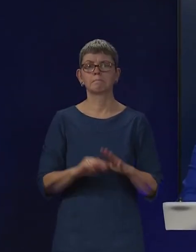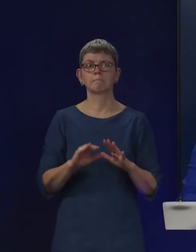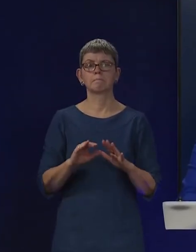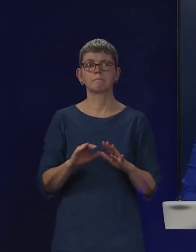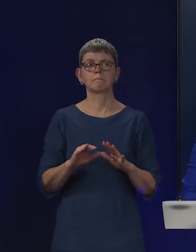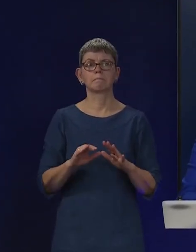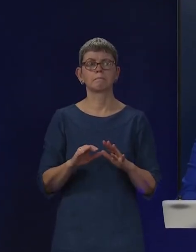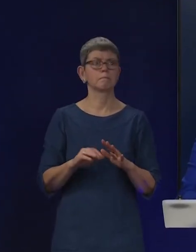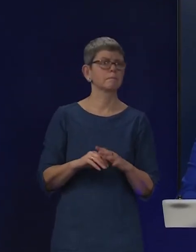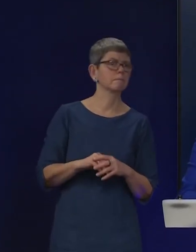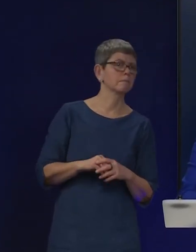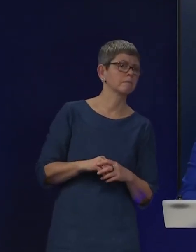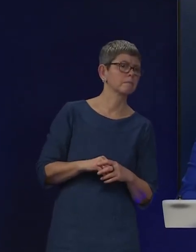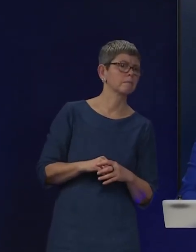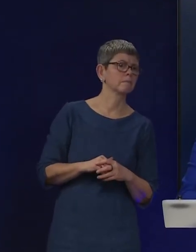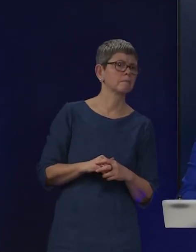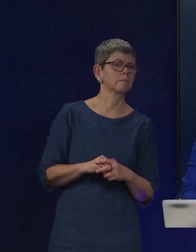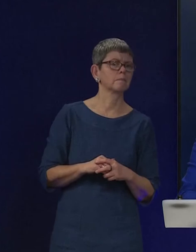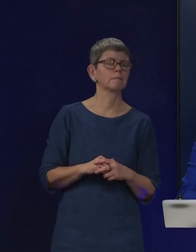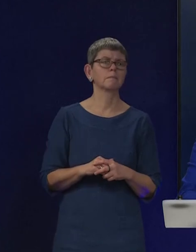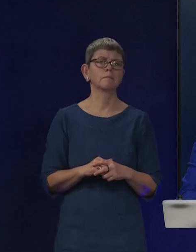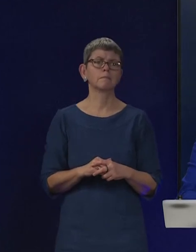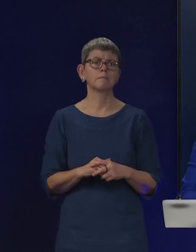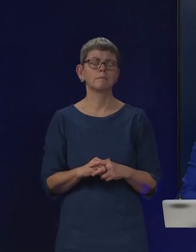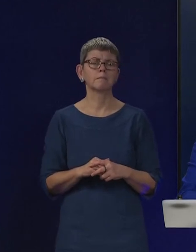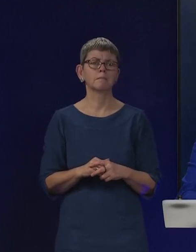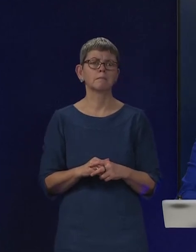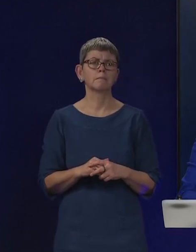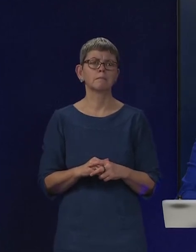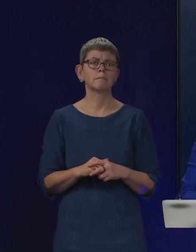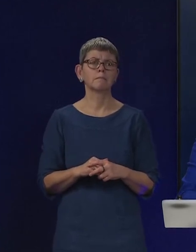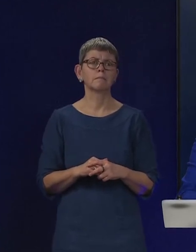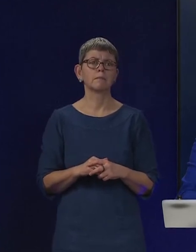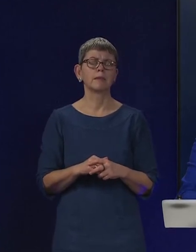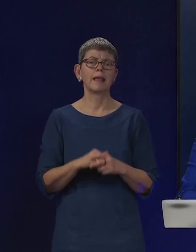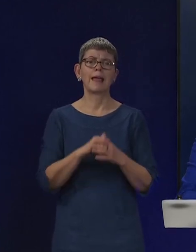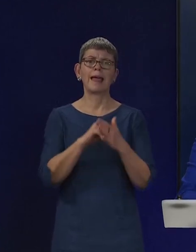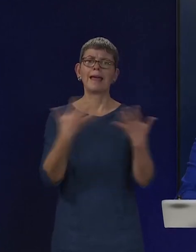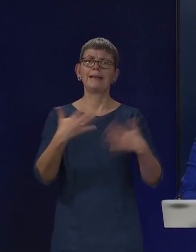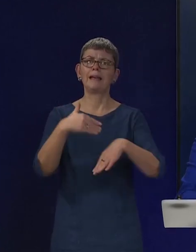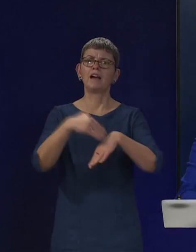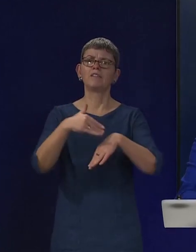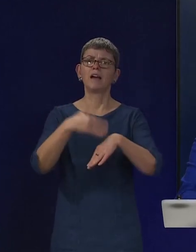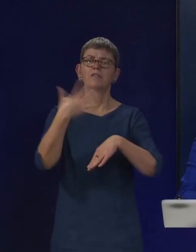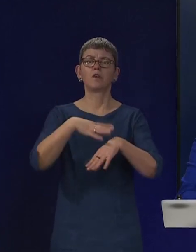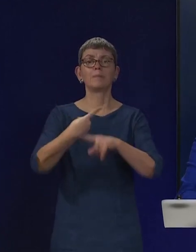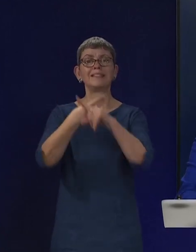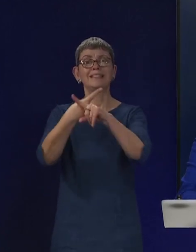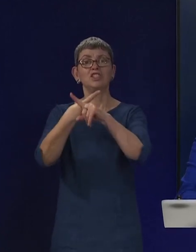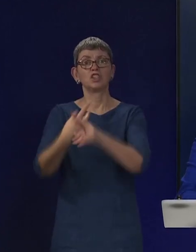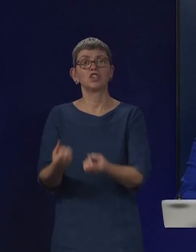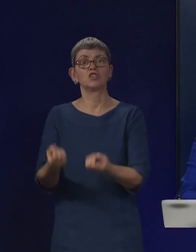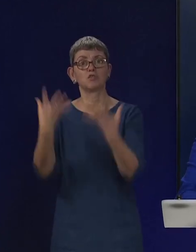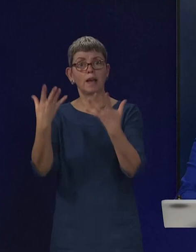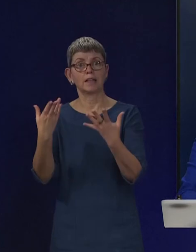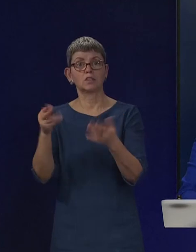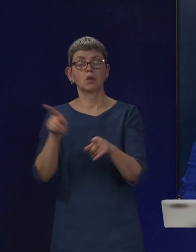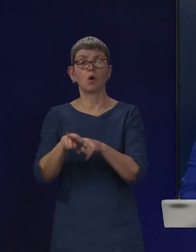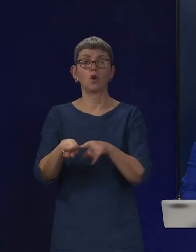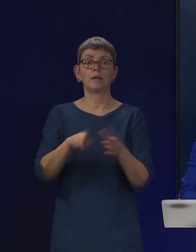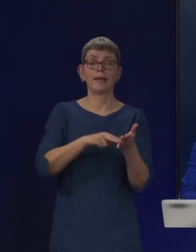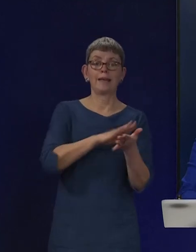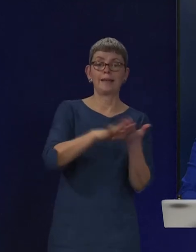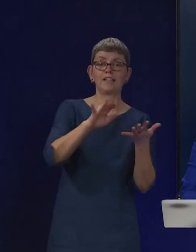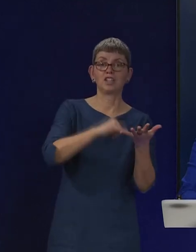Morning, First Minister. Has there been any impact of the teacher strikes on NHS staffing, securing part-time